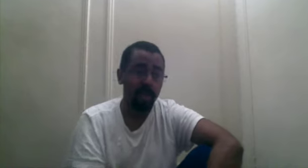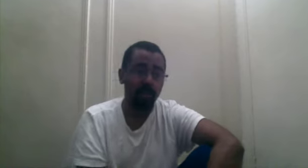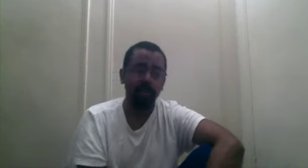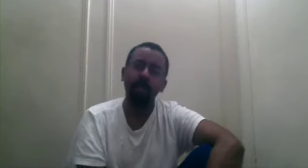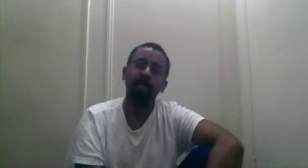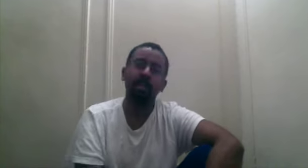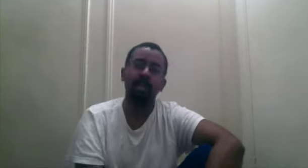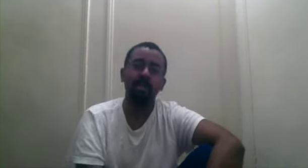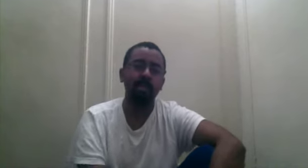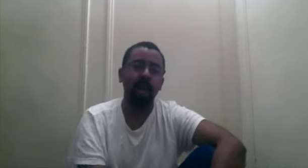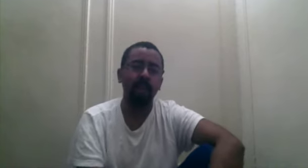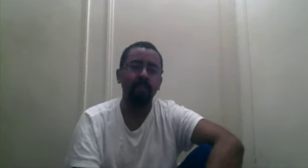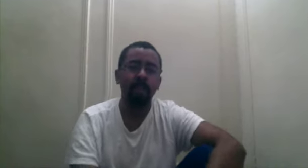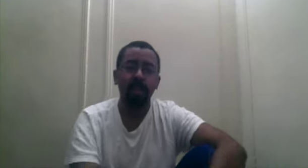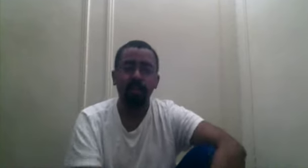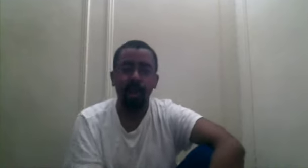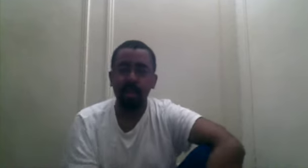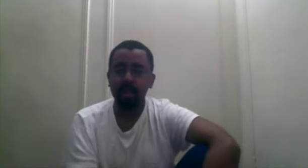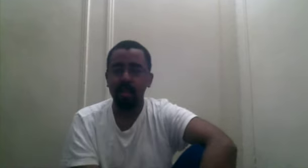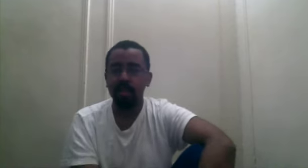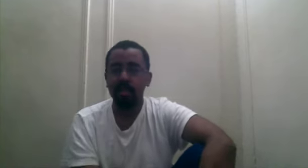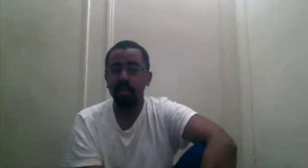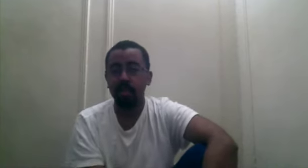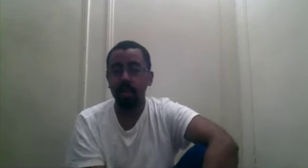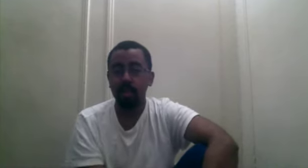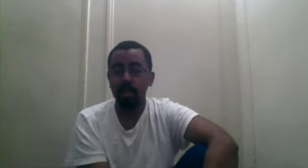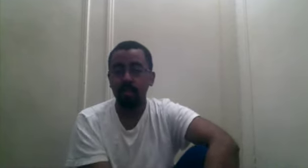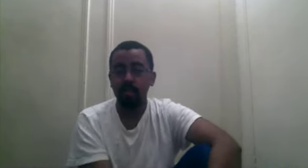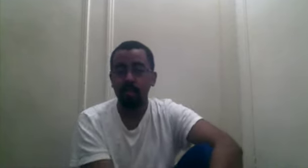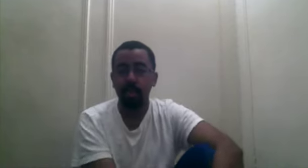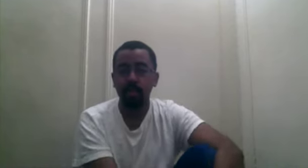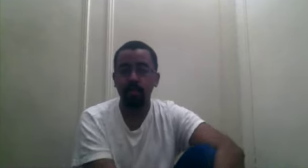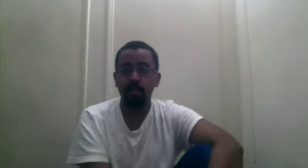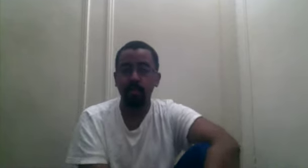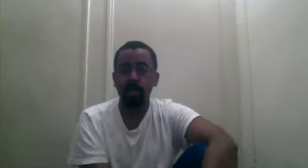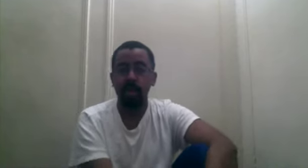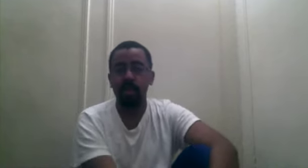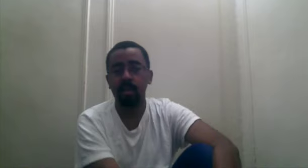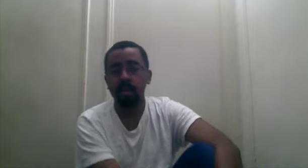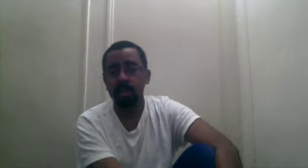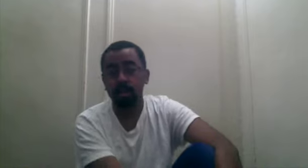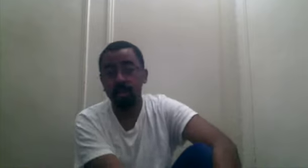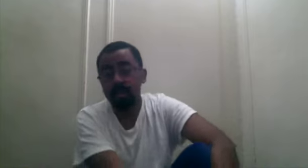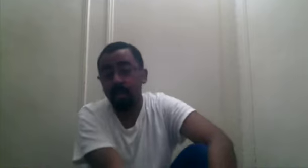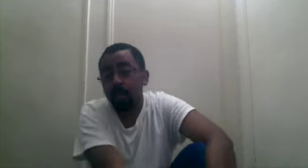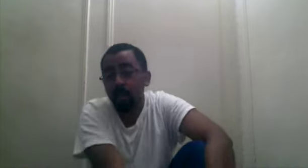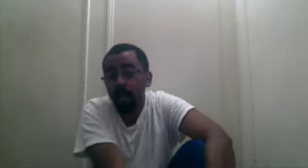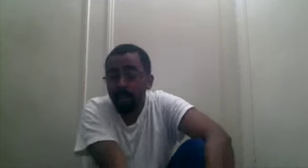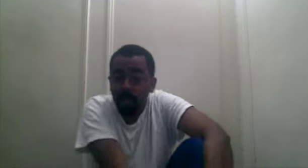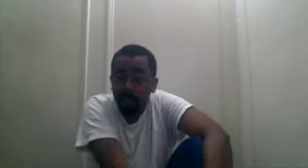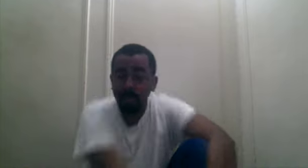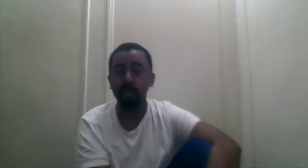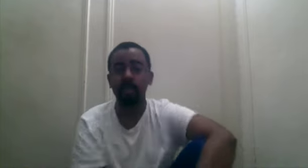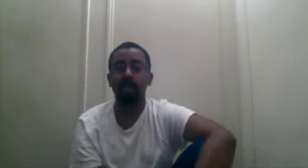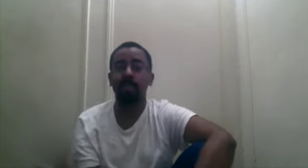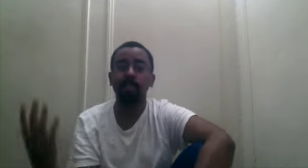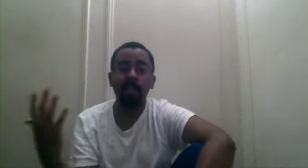republic and stop madness like this, or it will cause more madness like this because democratic republics. You see what America